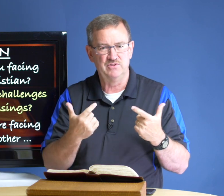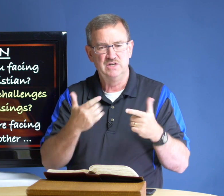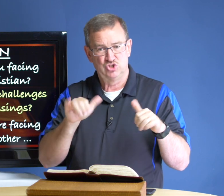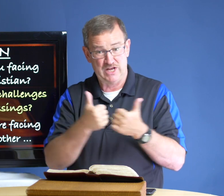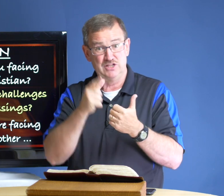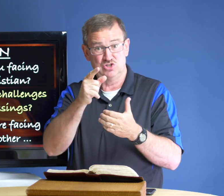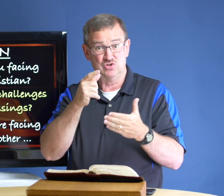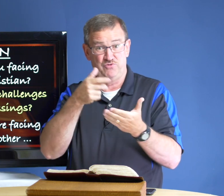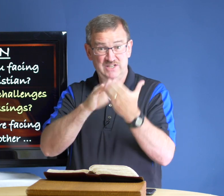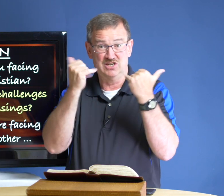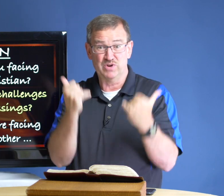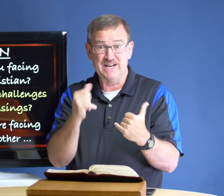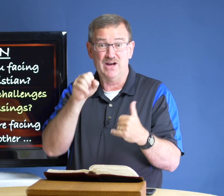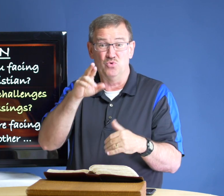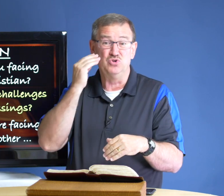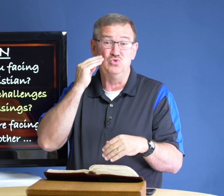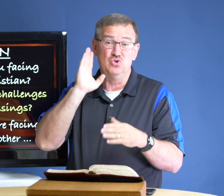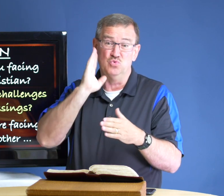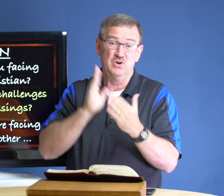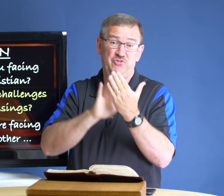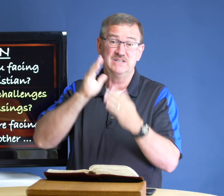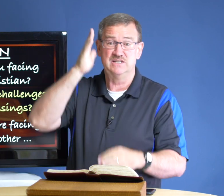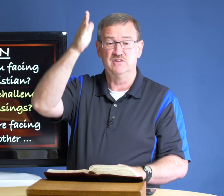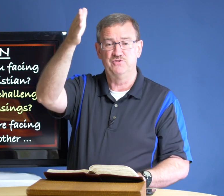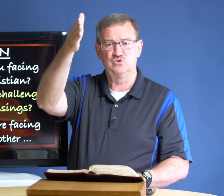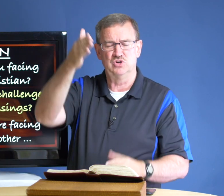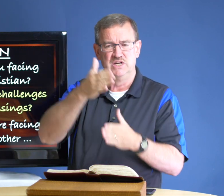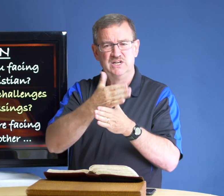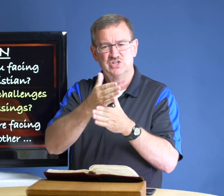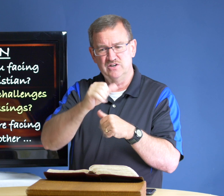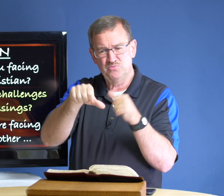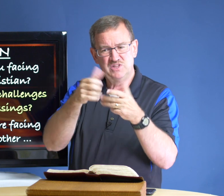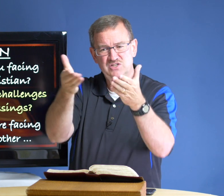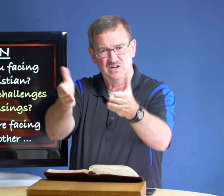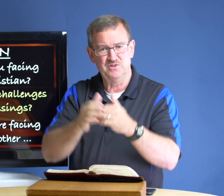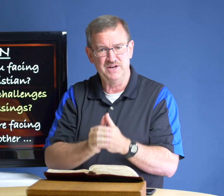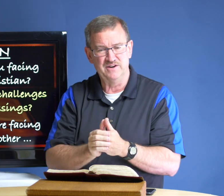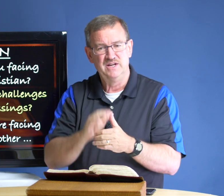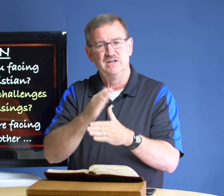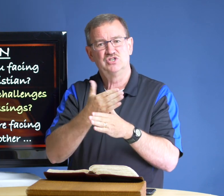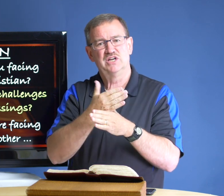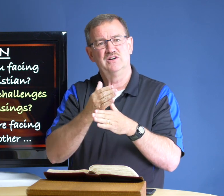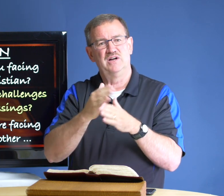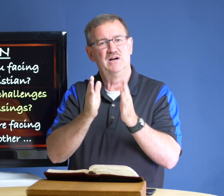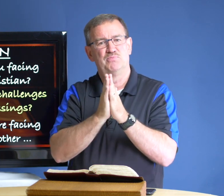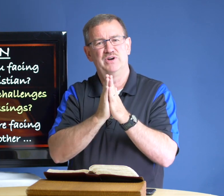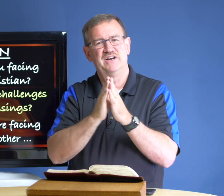challenges you're facing right now or you know you will face in the future share them with each other there share uh prayer